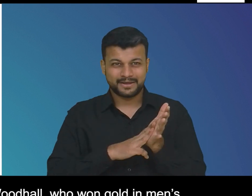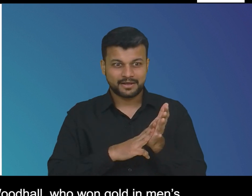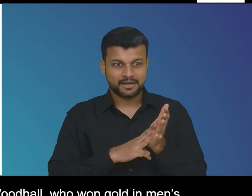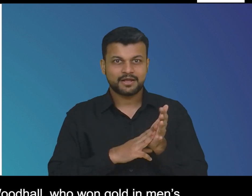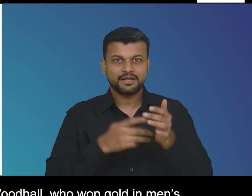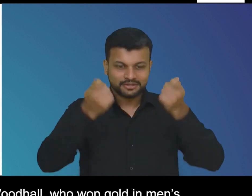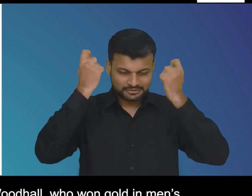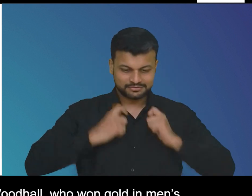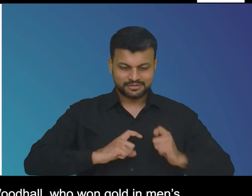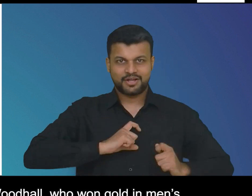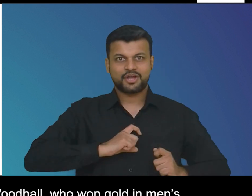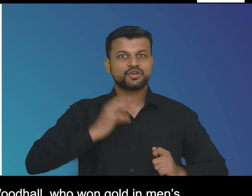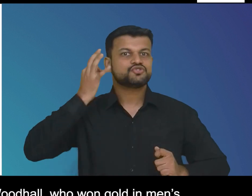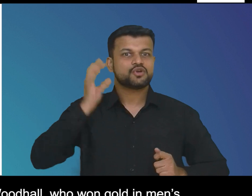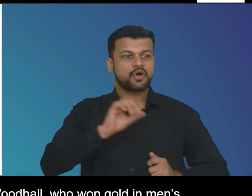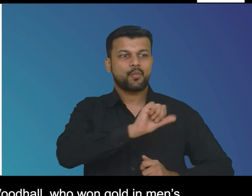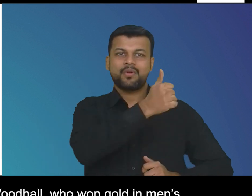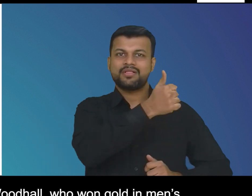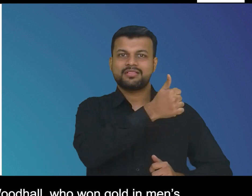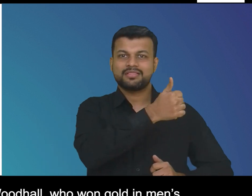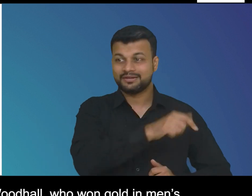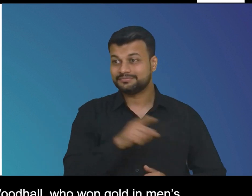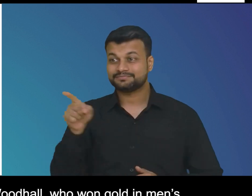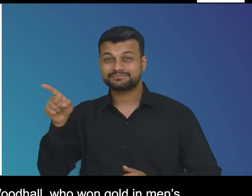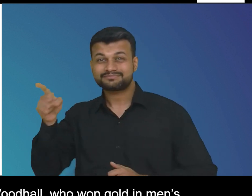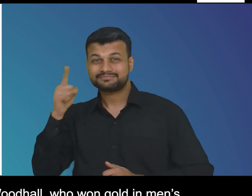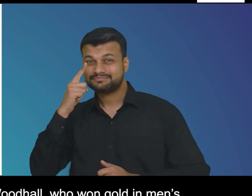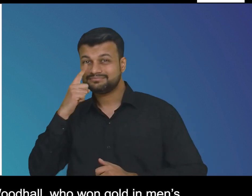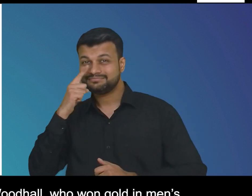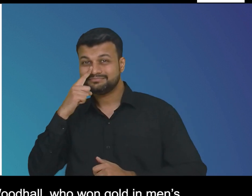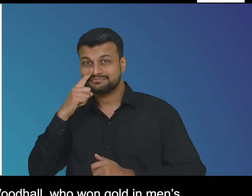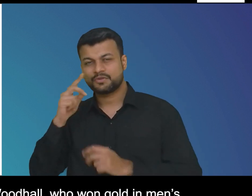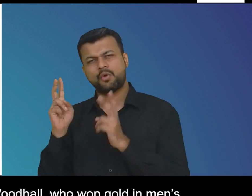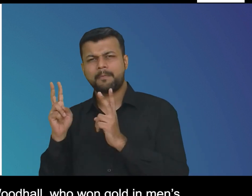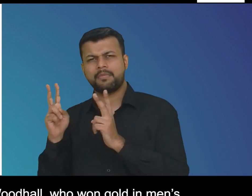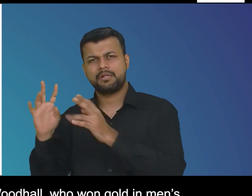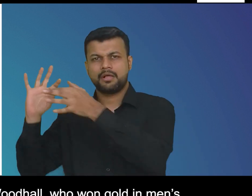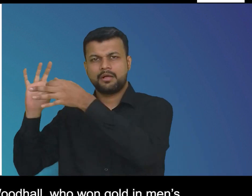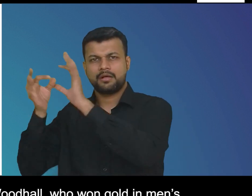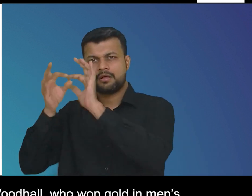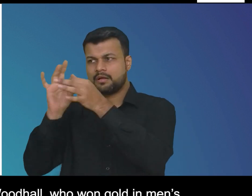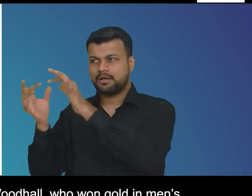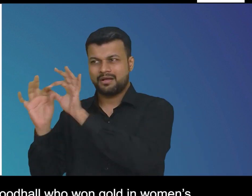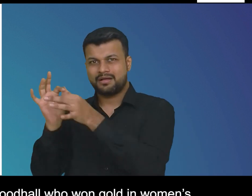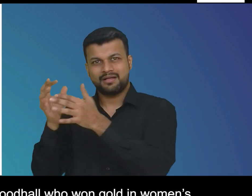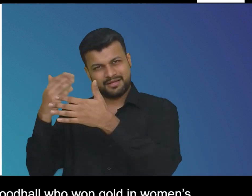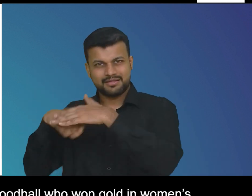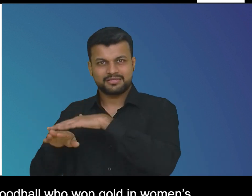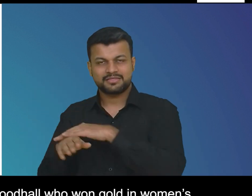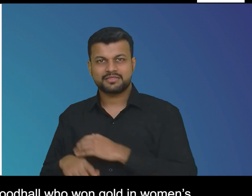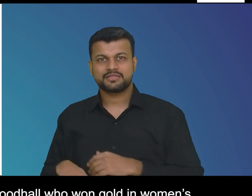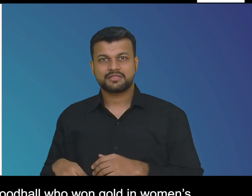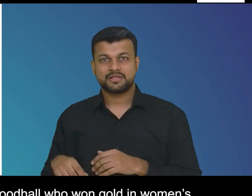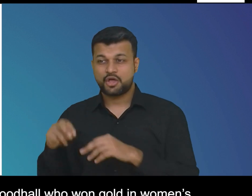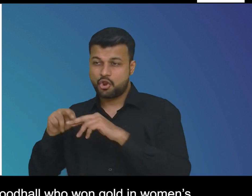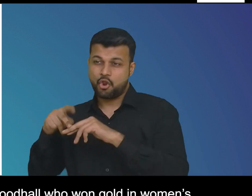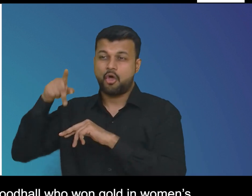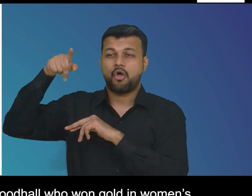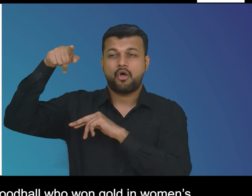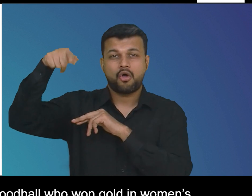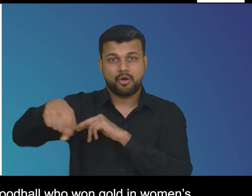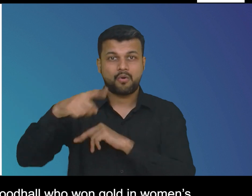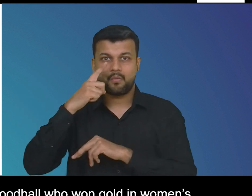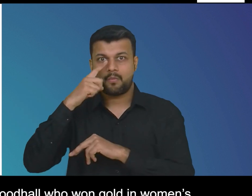paralympic athlete hunter woodall who won gold in men's 400 meters race and olympic athlete tara